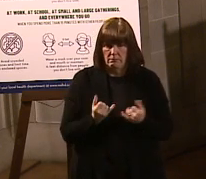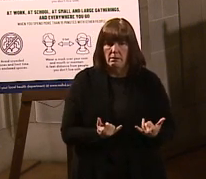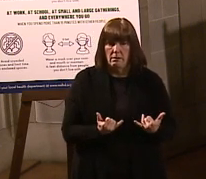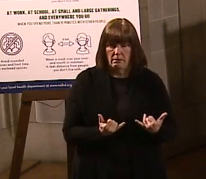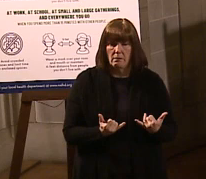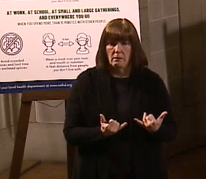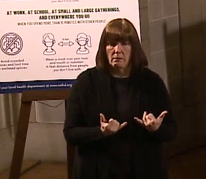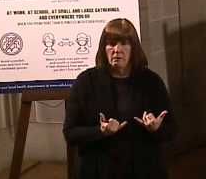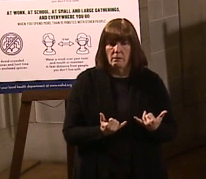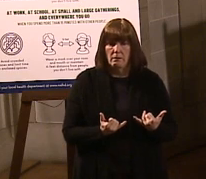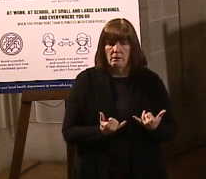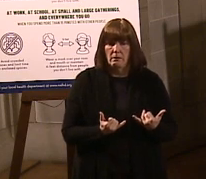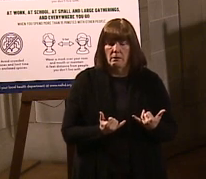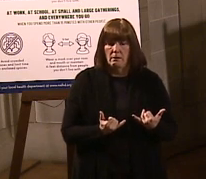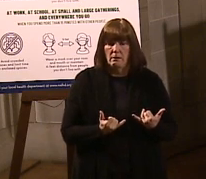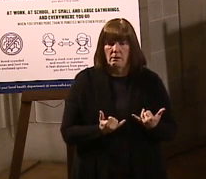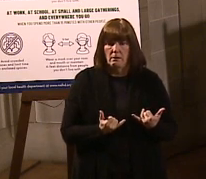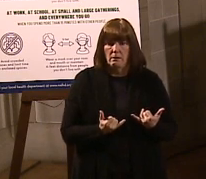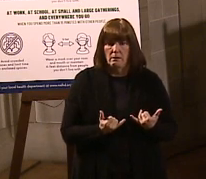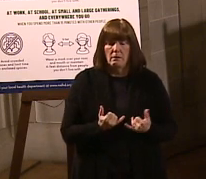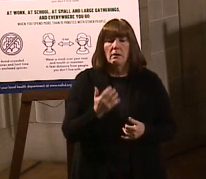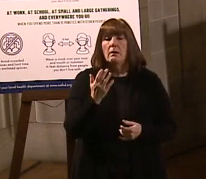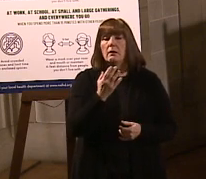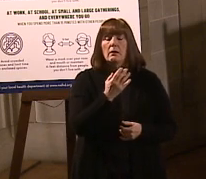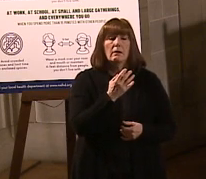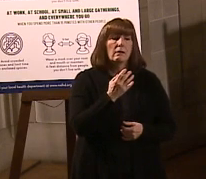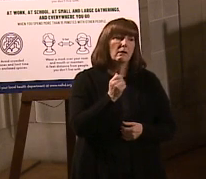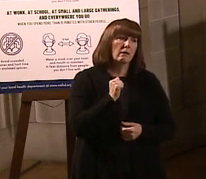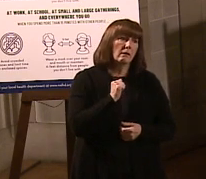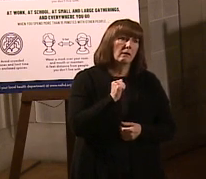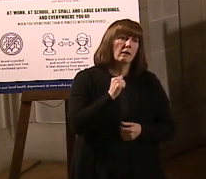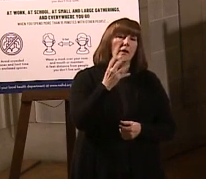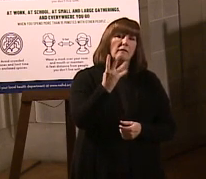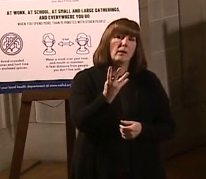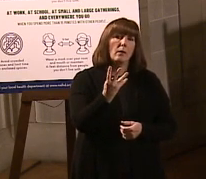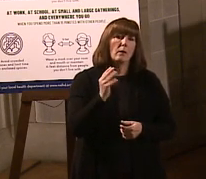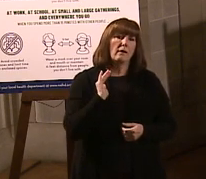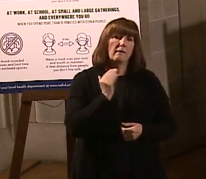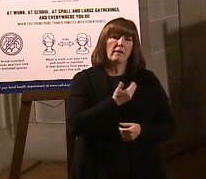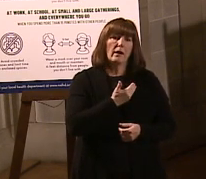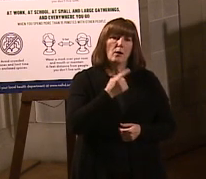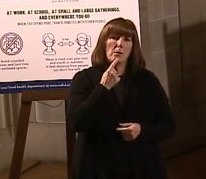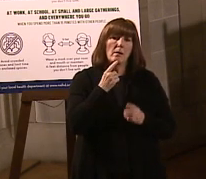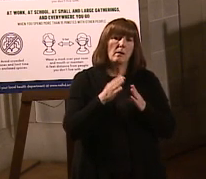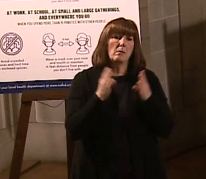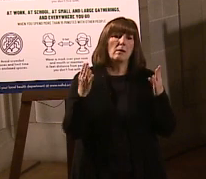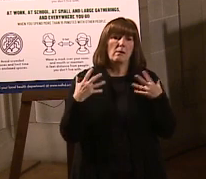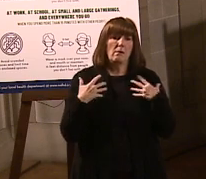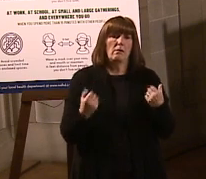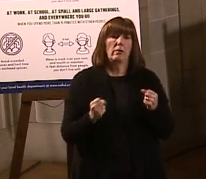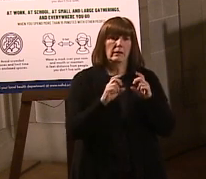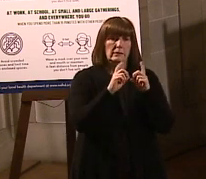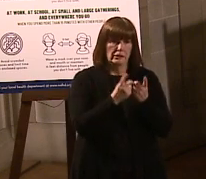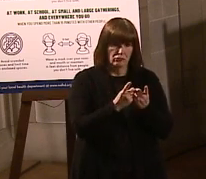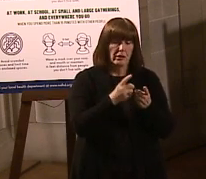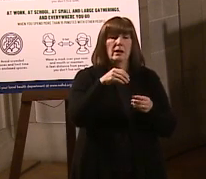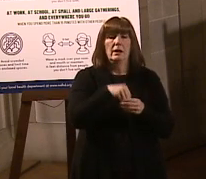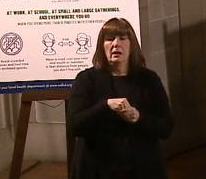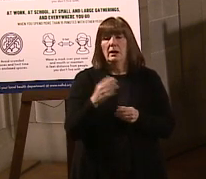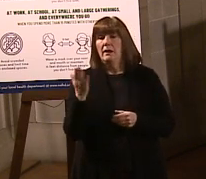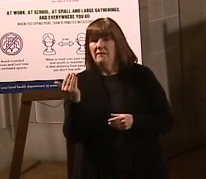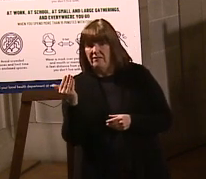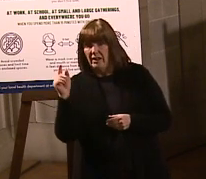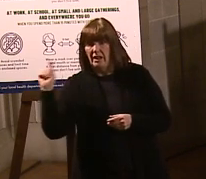five or four of our counties, 15 of our, I'm sorry, four of our public health districts. In 15 of our public health